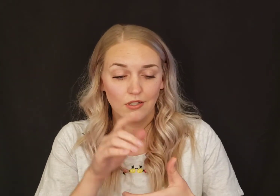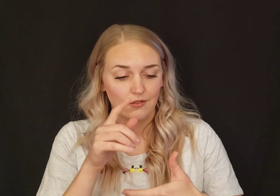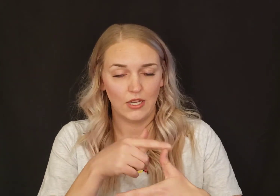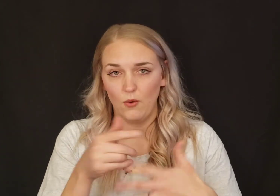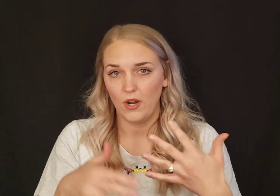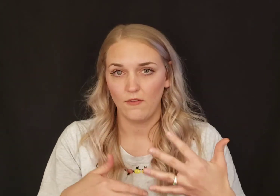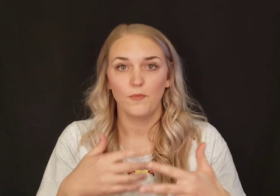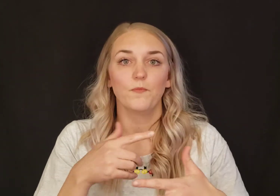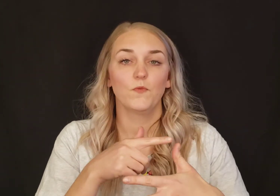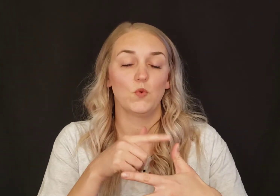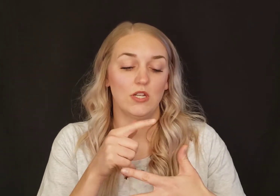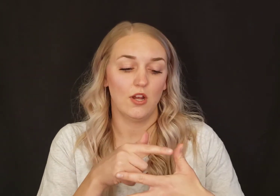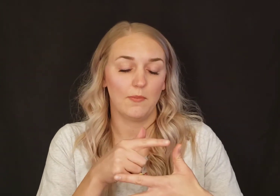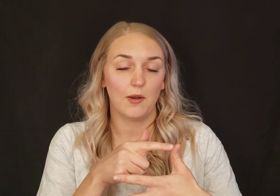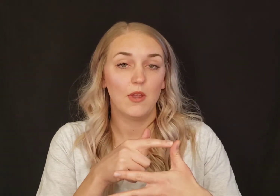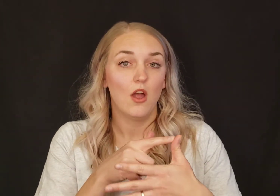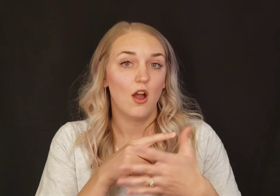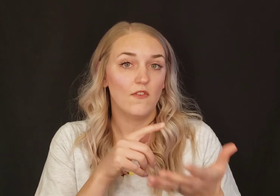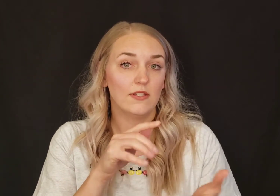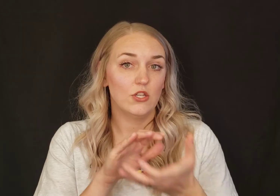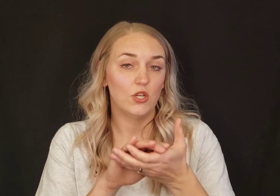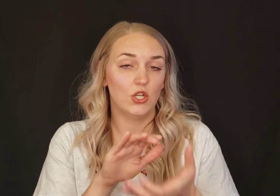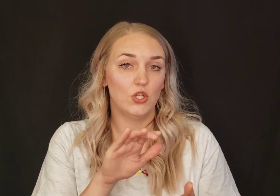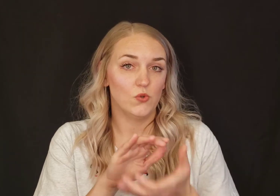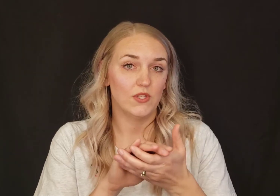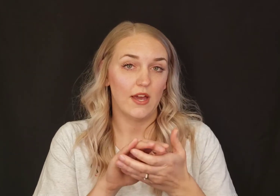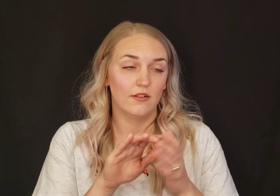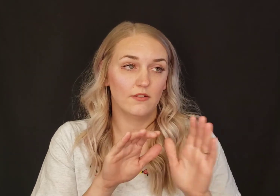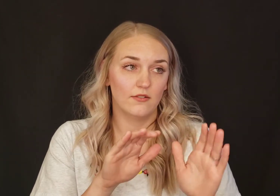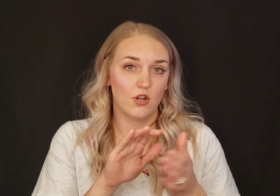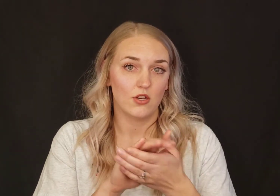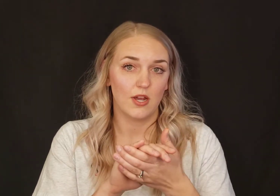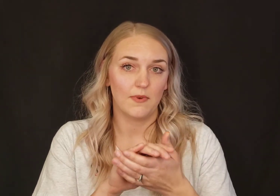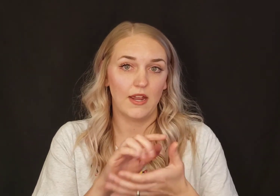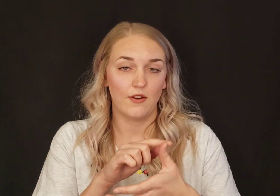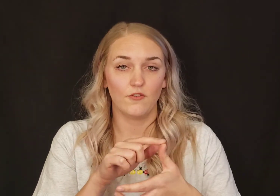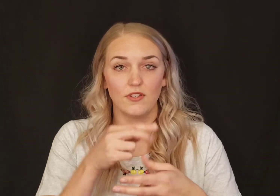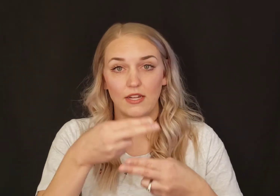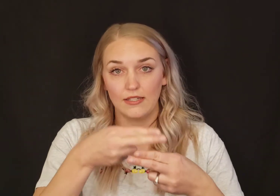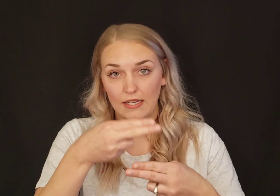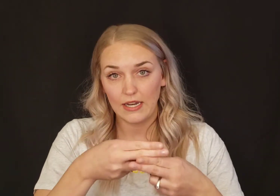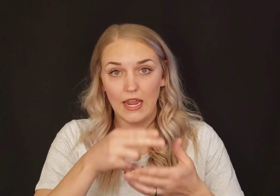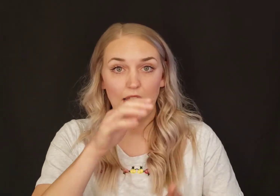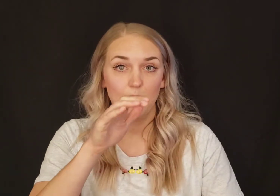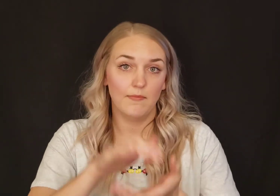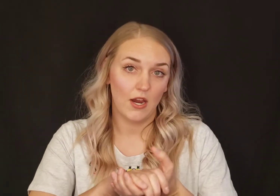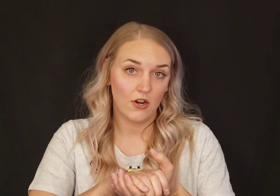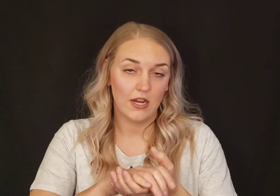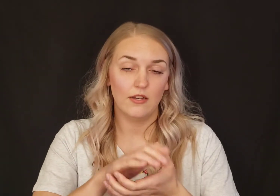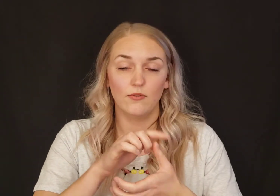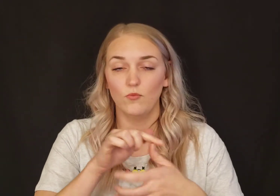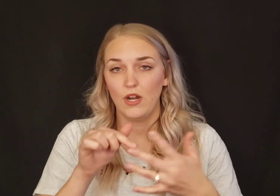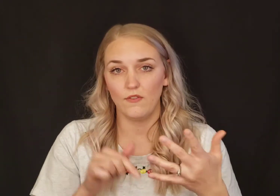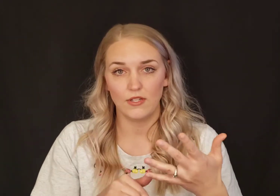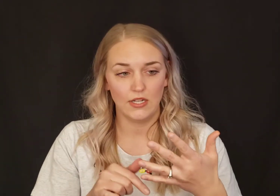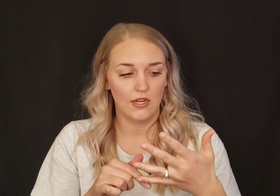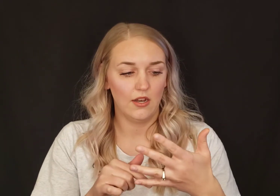okay, whatever, we can talk about them. Obviously, you can use that non dominant hand for signs like name, married, whatever is needed.